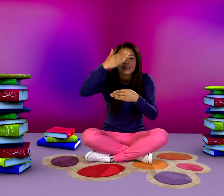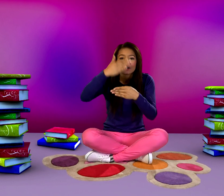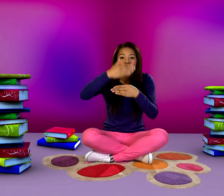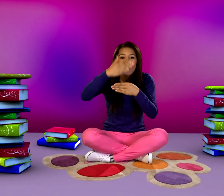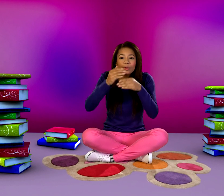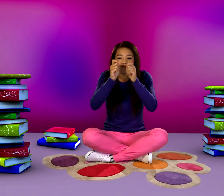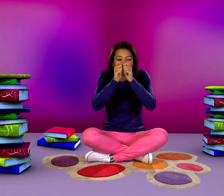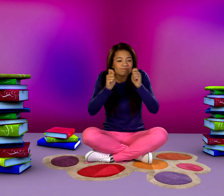window